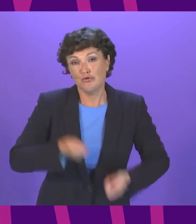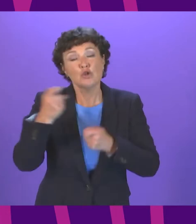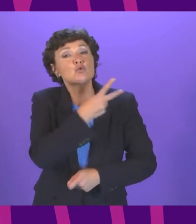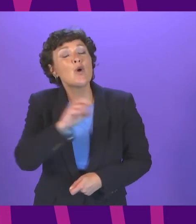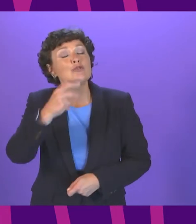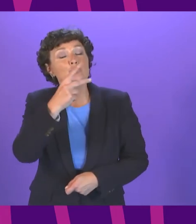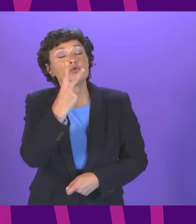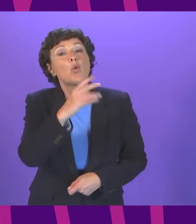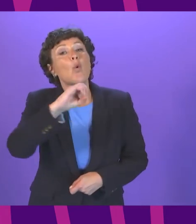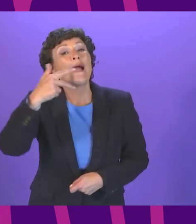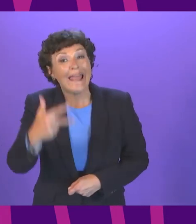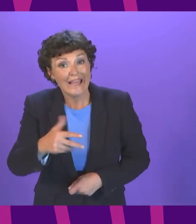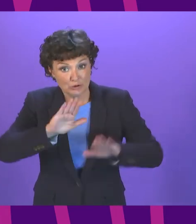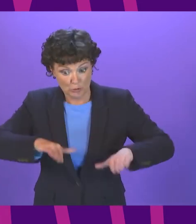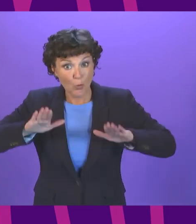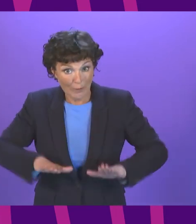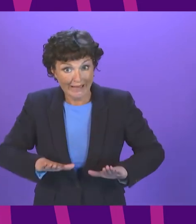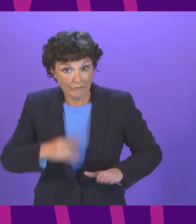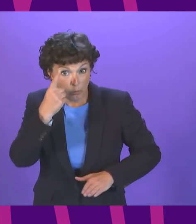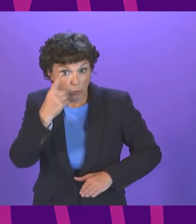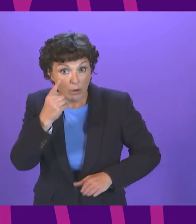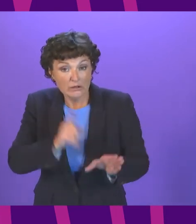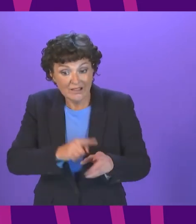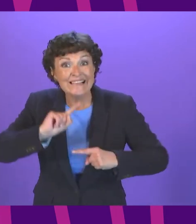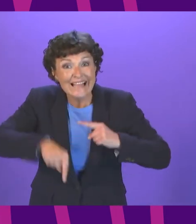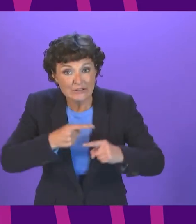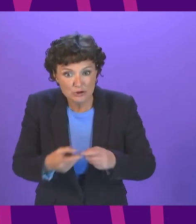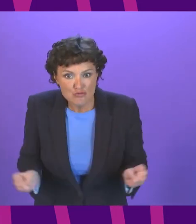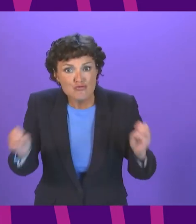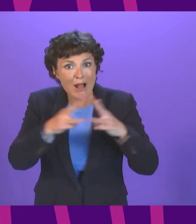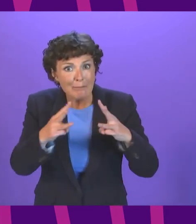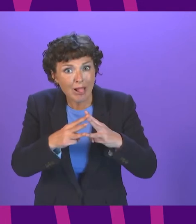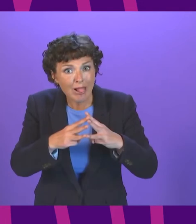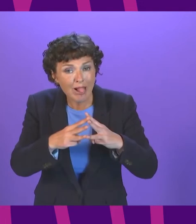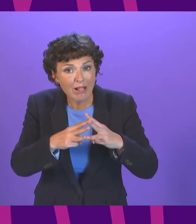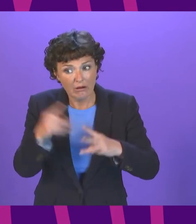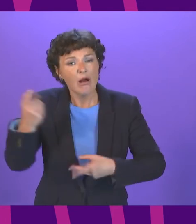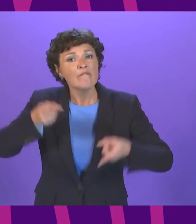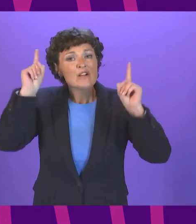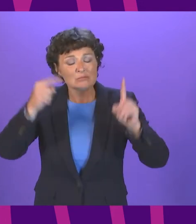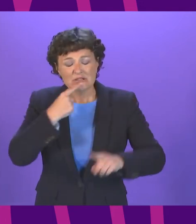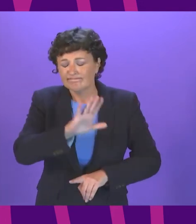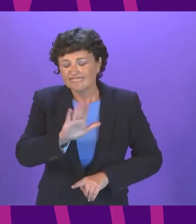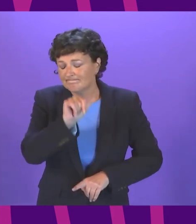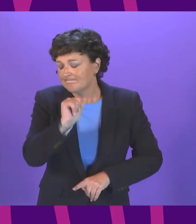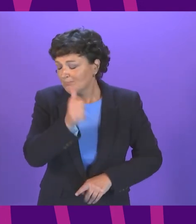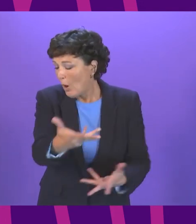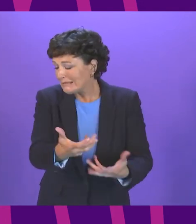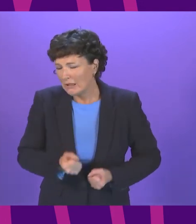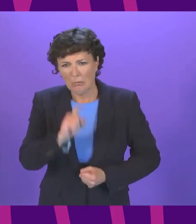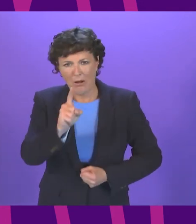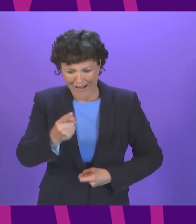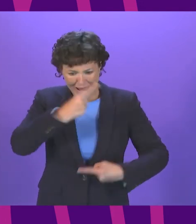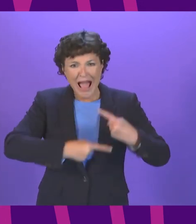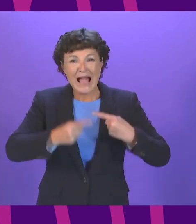more than a year the next year that number had more than trebled that was something the first minister described as unacceptable but last